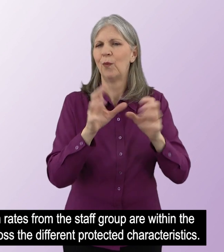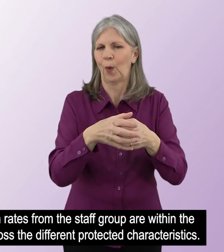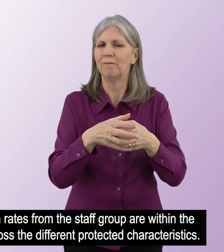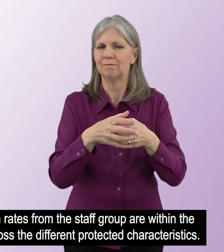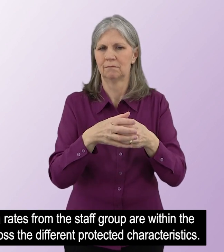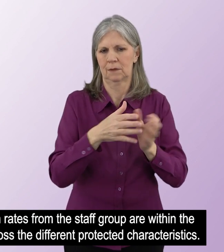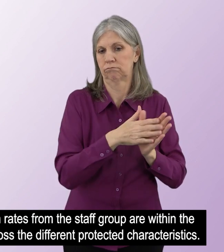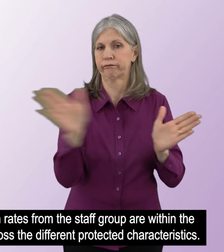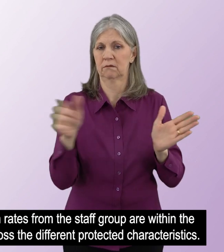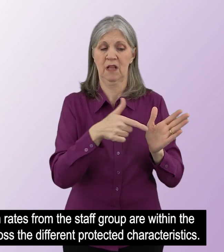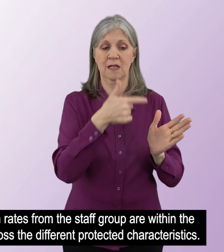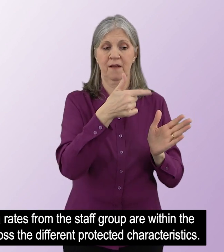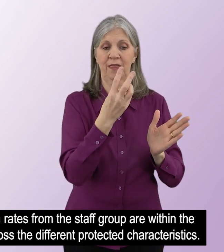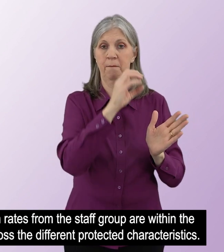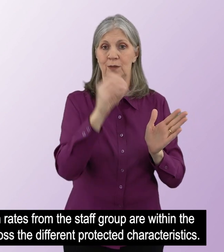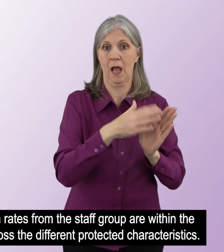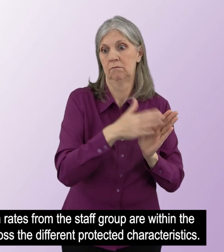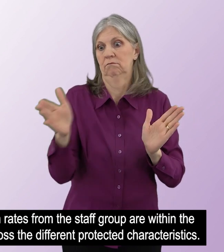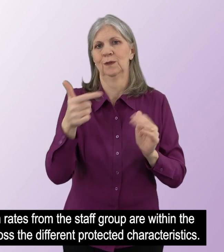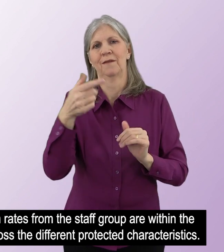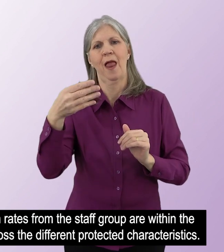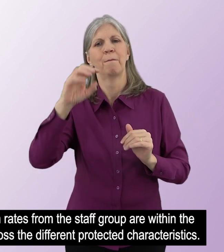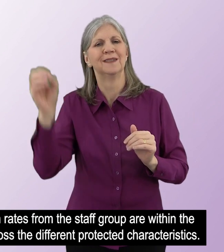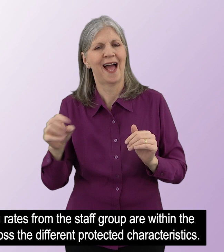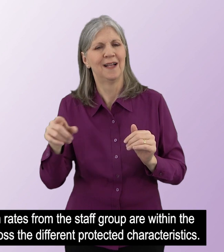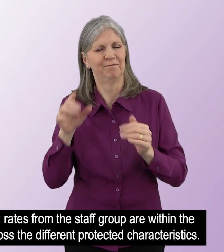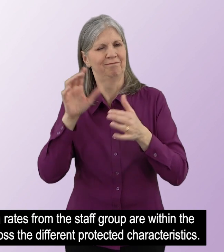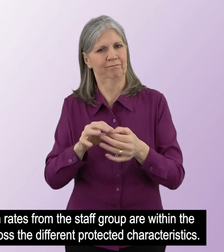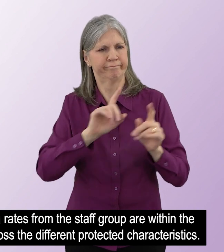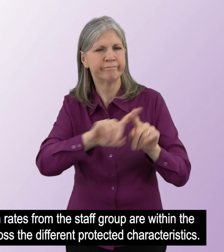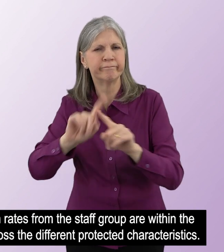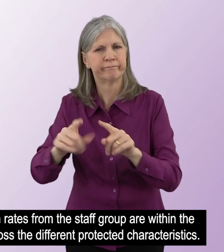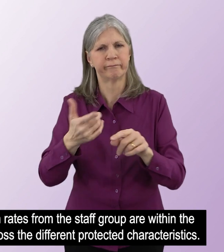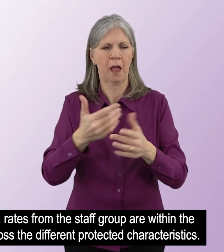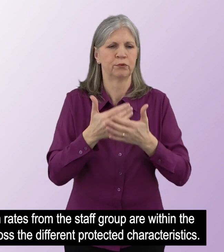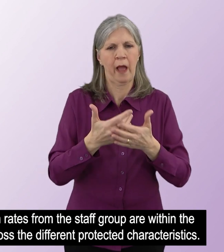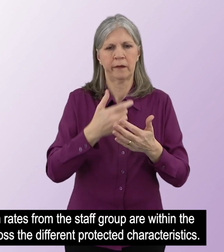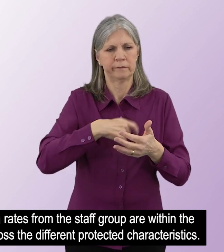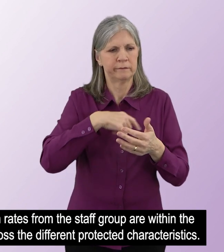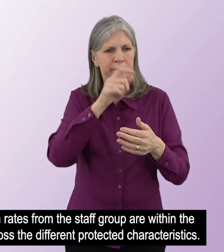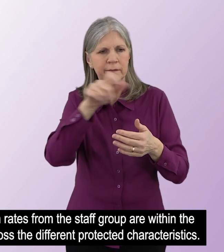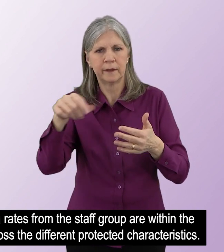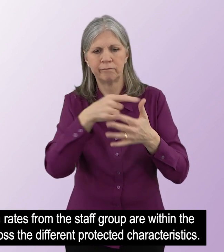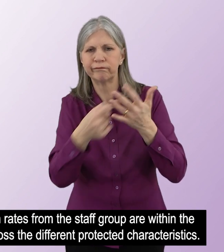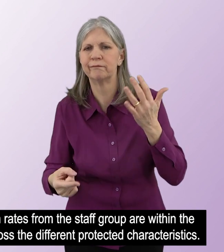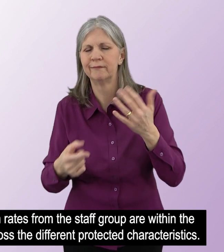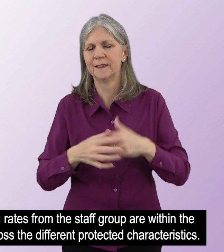The diversity declaration rates from the staff group are within the range of 73% to 79%